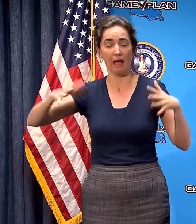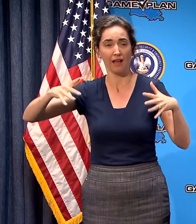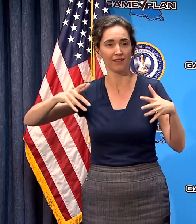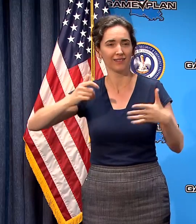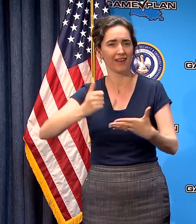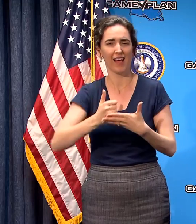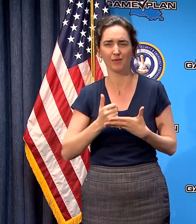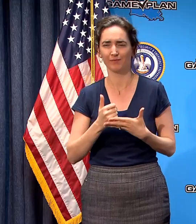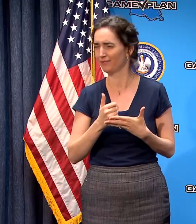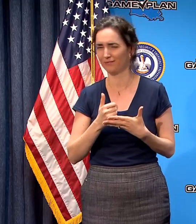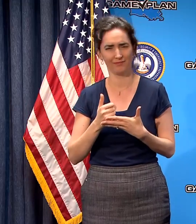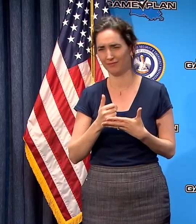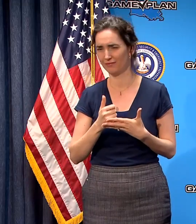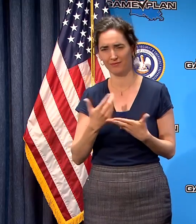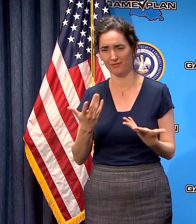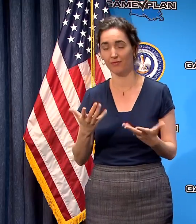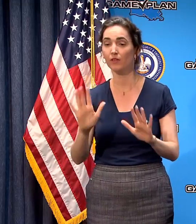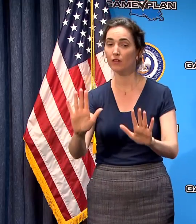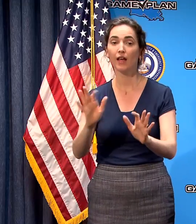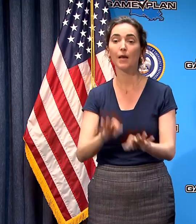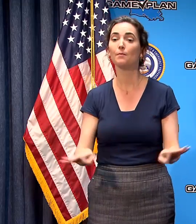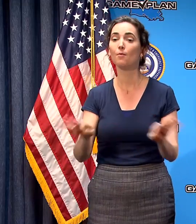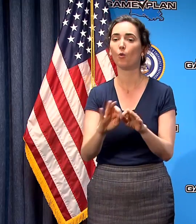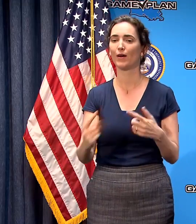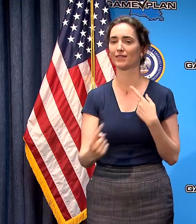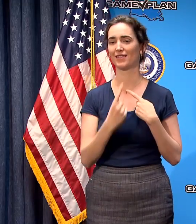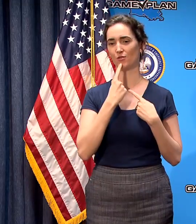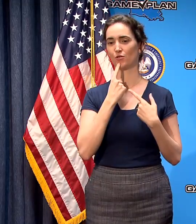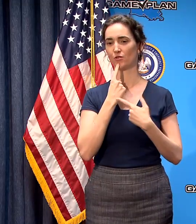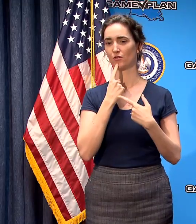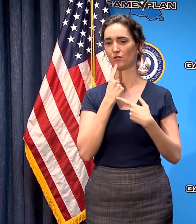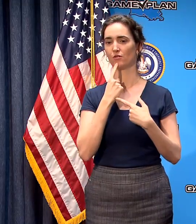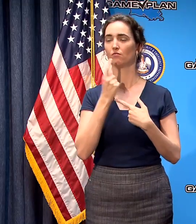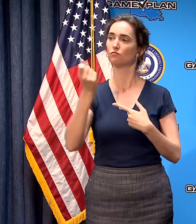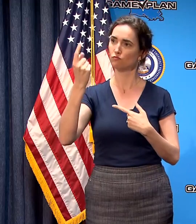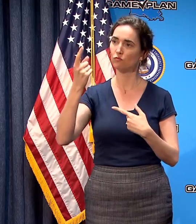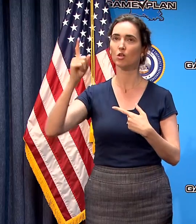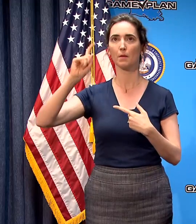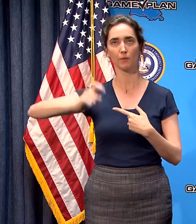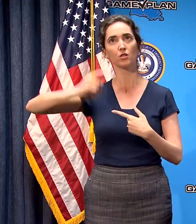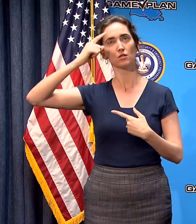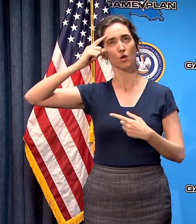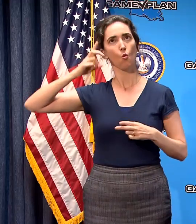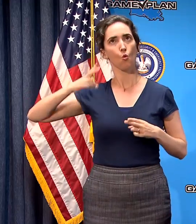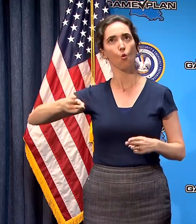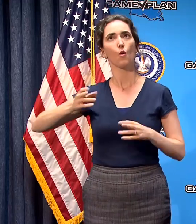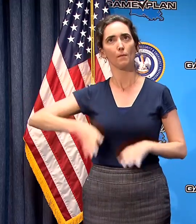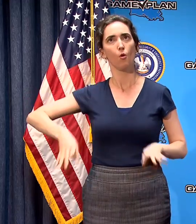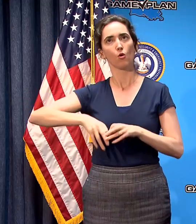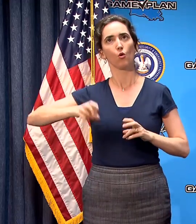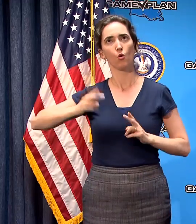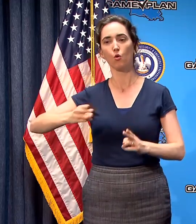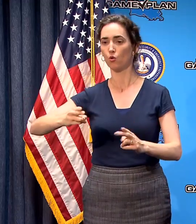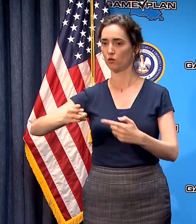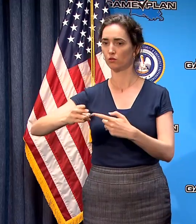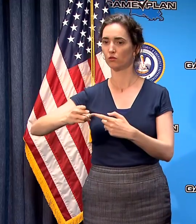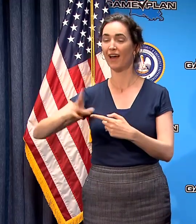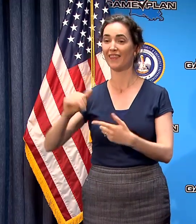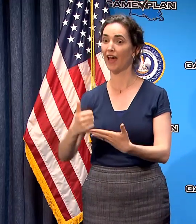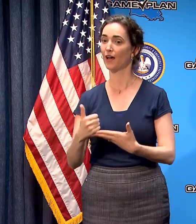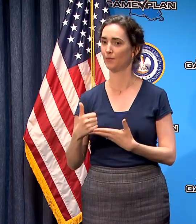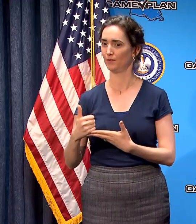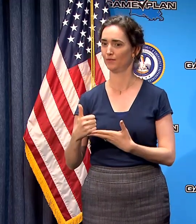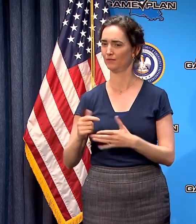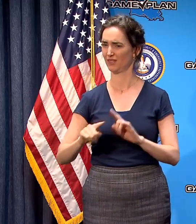but being serious and understanding that we need to have a sense of urgency you know those things are helpful